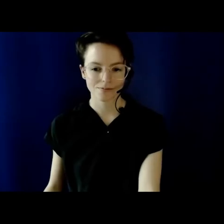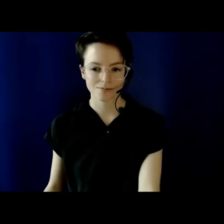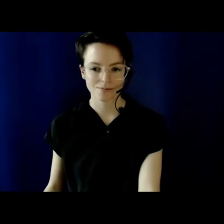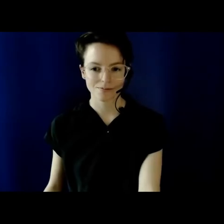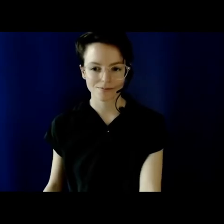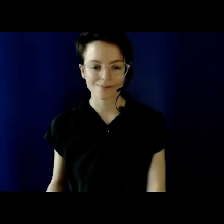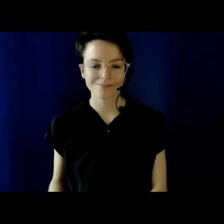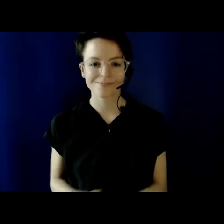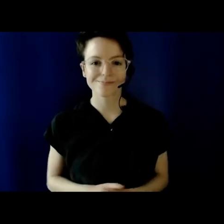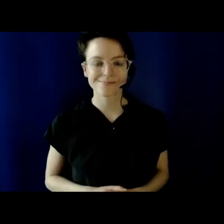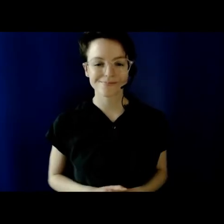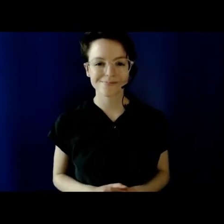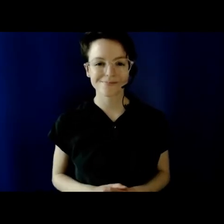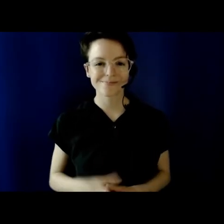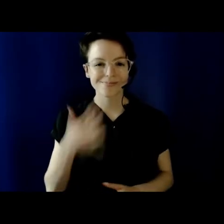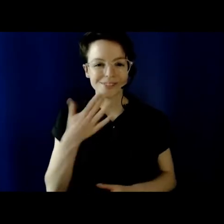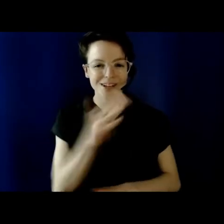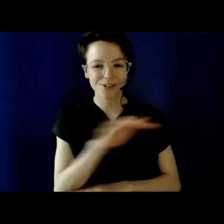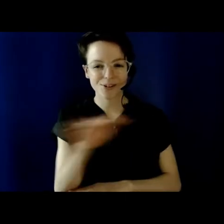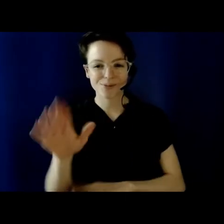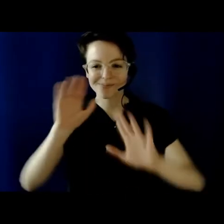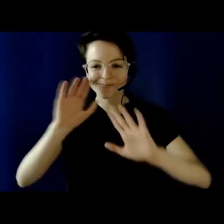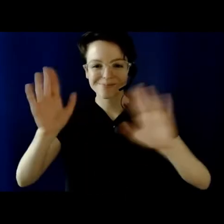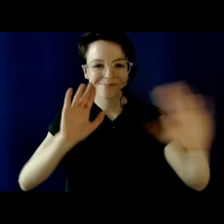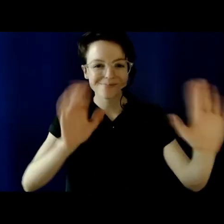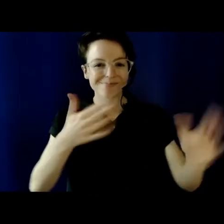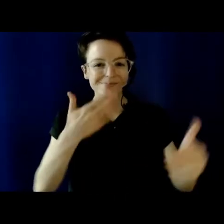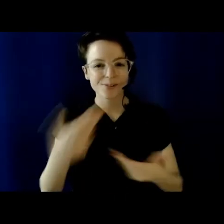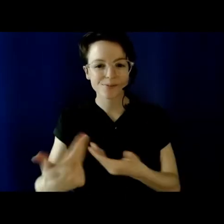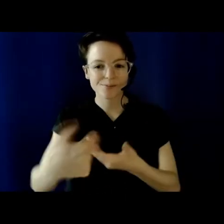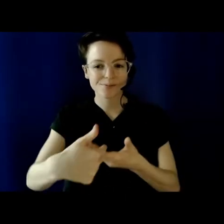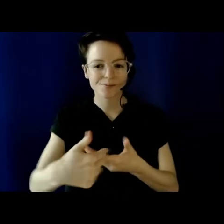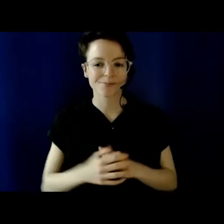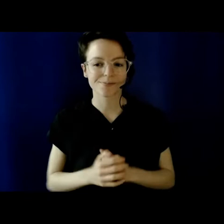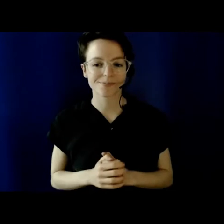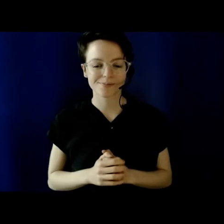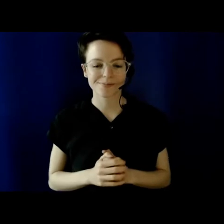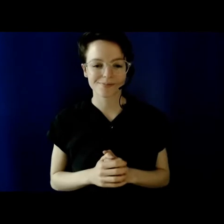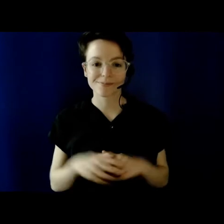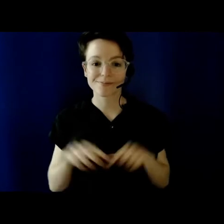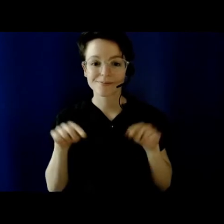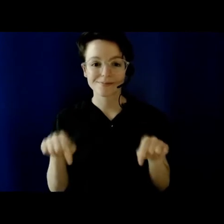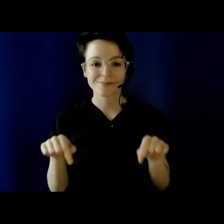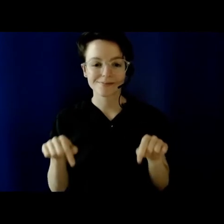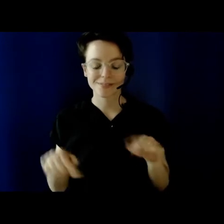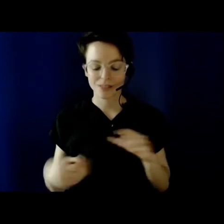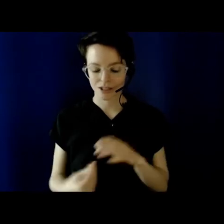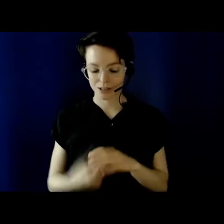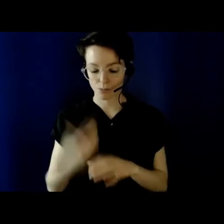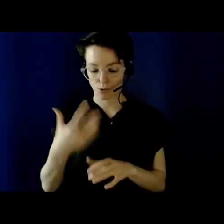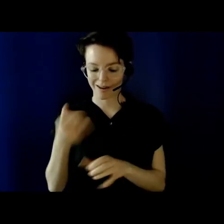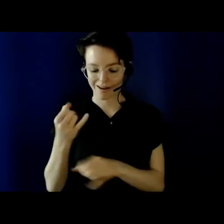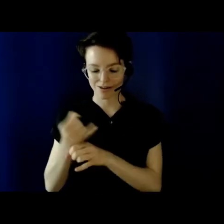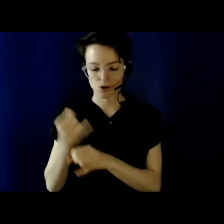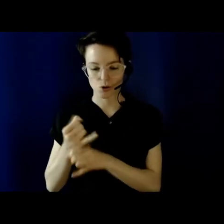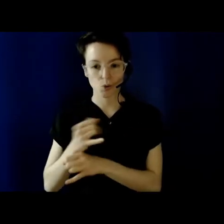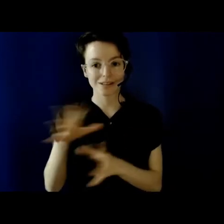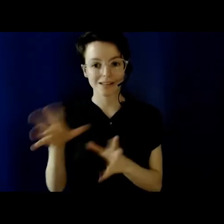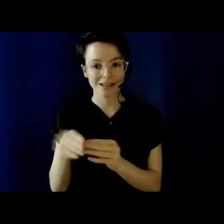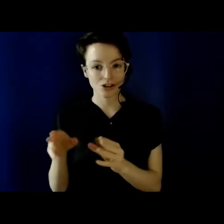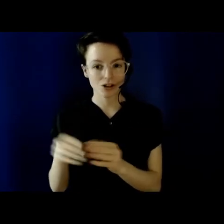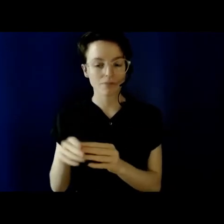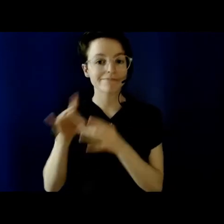Good afternoon, everybody. Thank you for joining us for the Spring Institute session for Return to Campus and